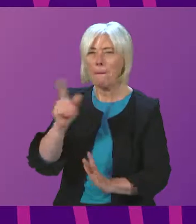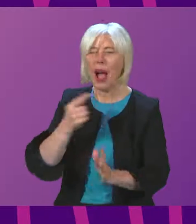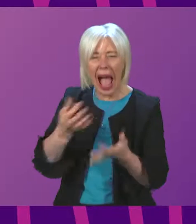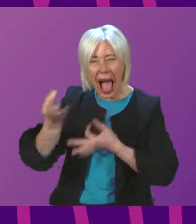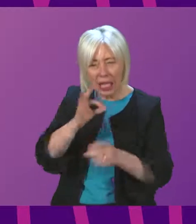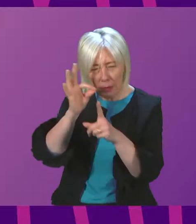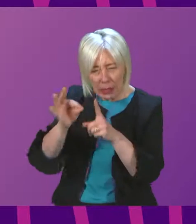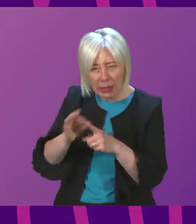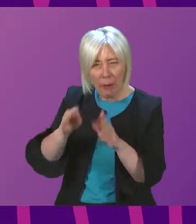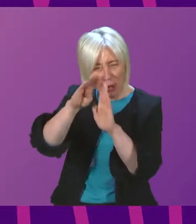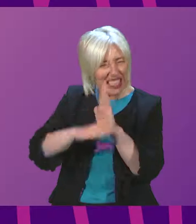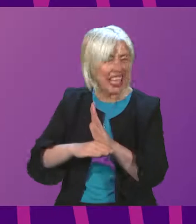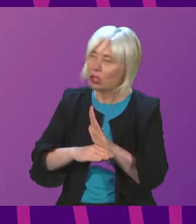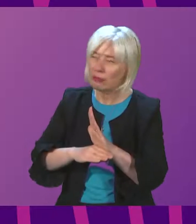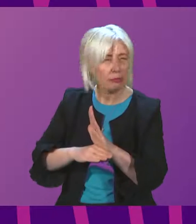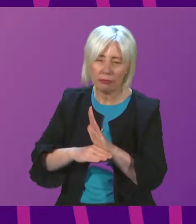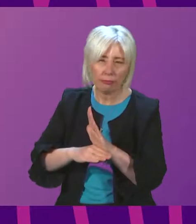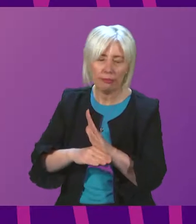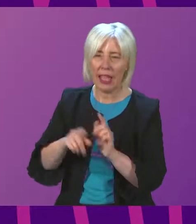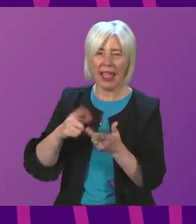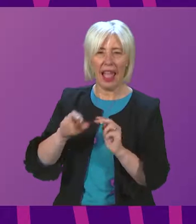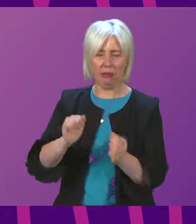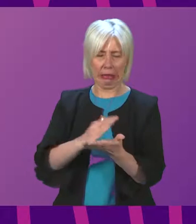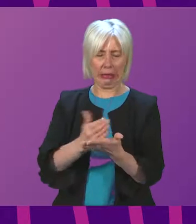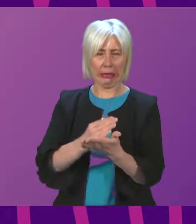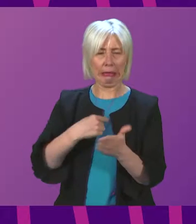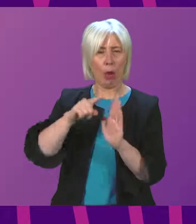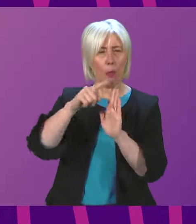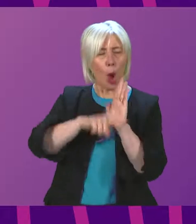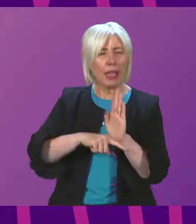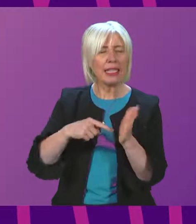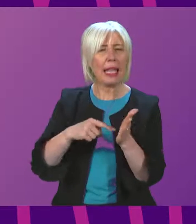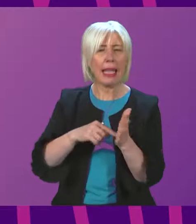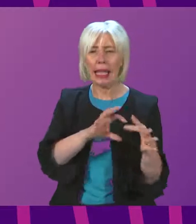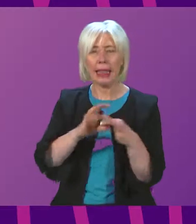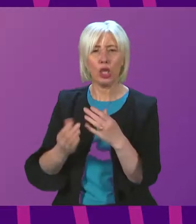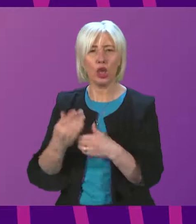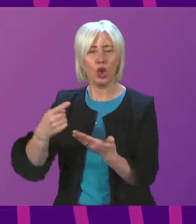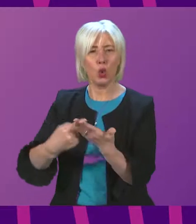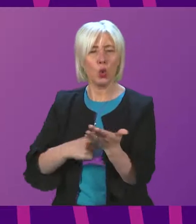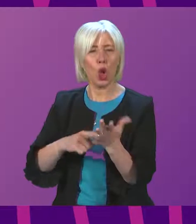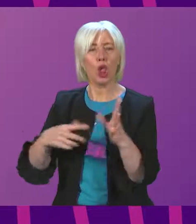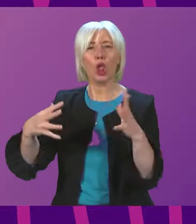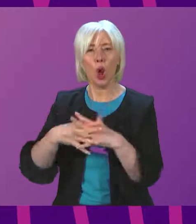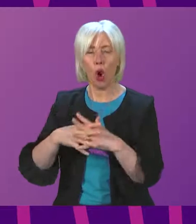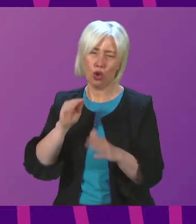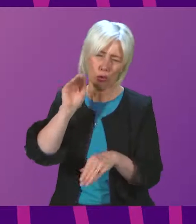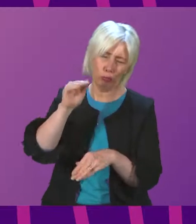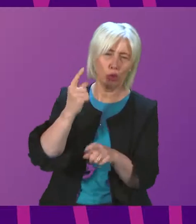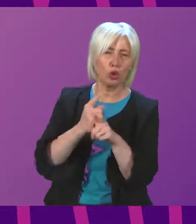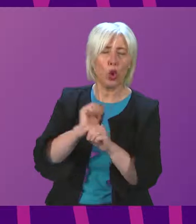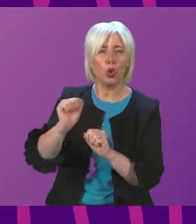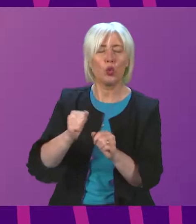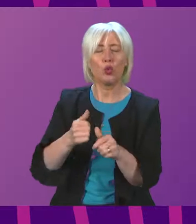about specific standards. Anyone who is unclear on their policy terms and conditions in relation to the new law should speak to their insurer.